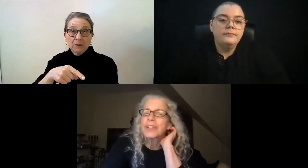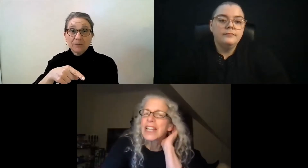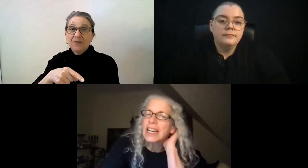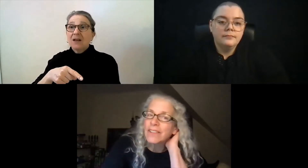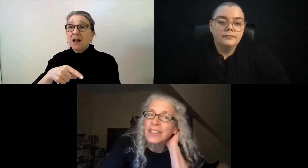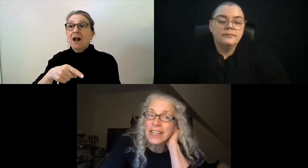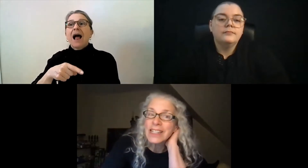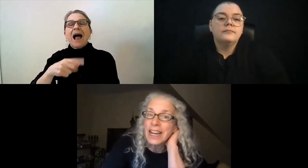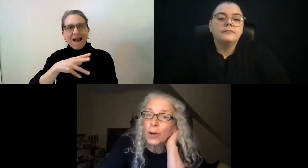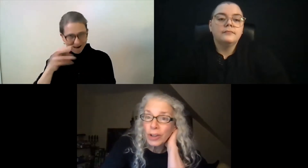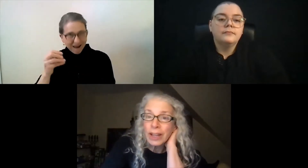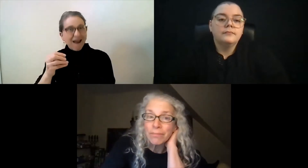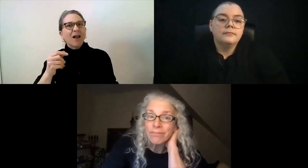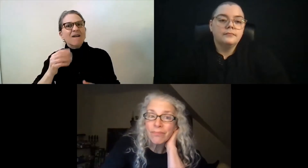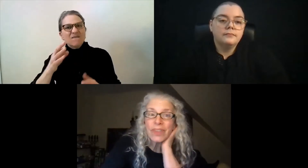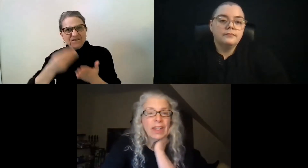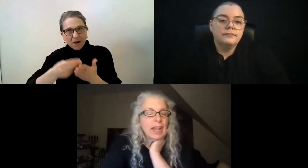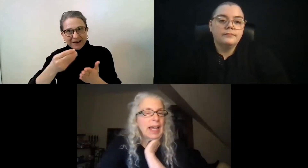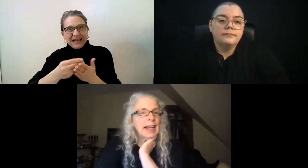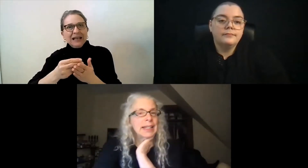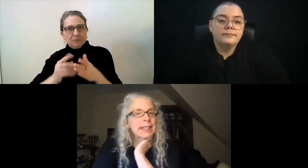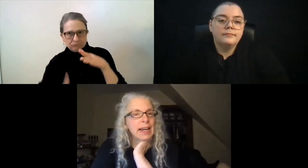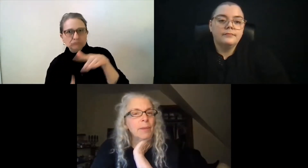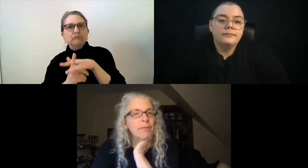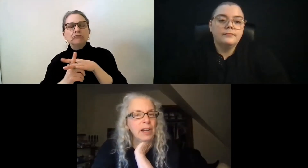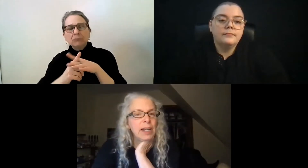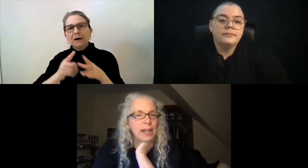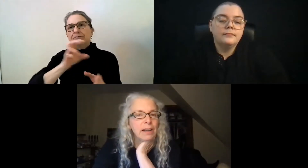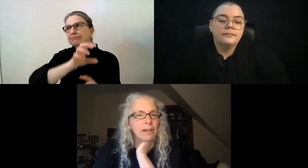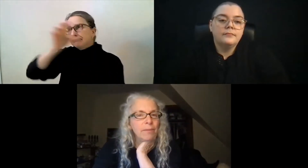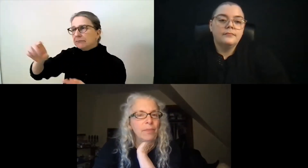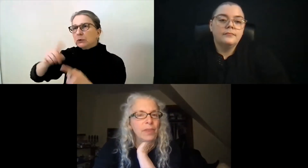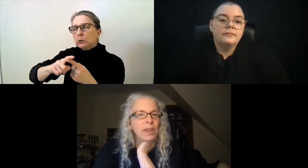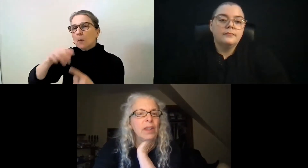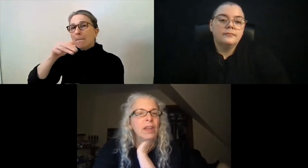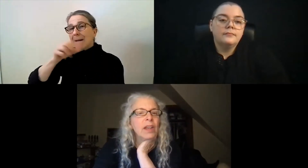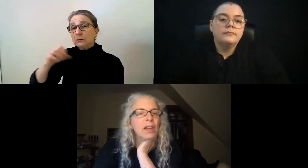representatives, and the state heard them and has set up funding.